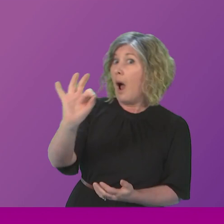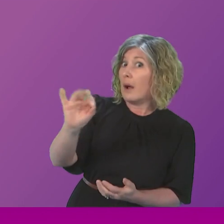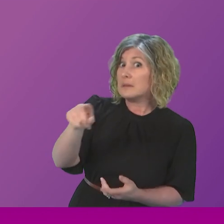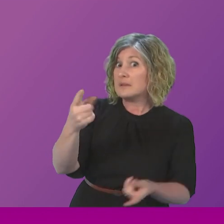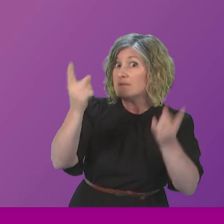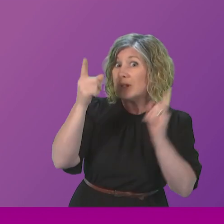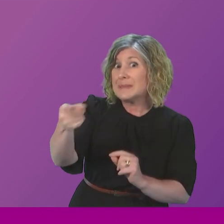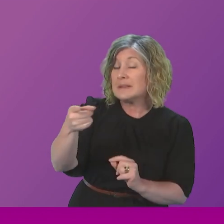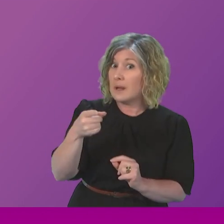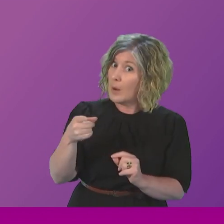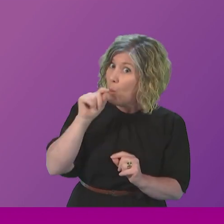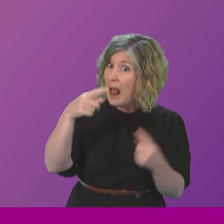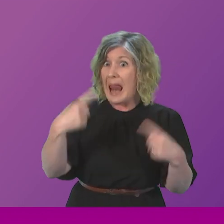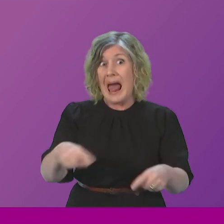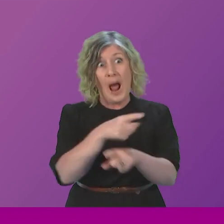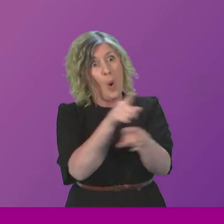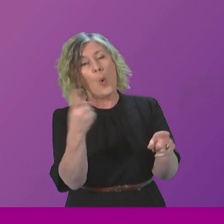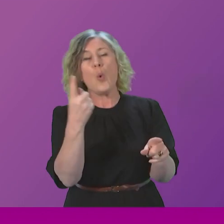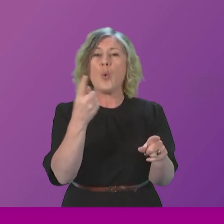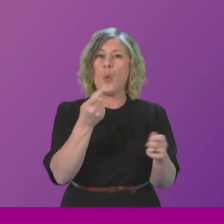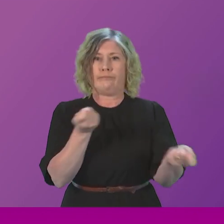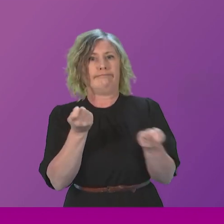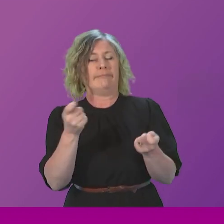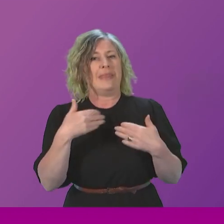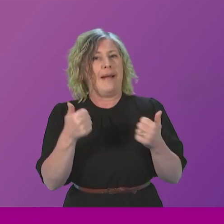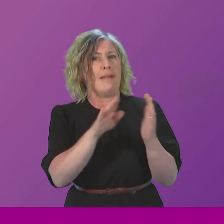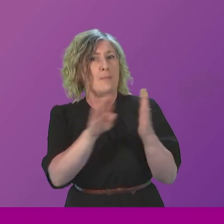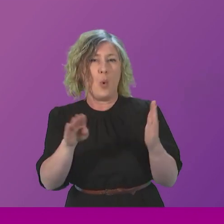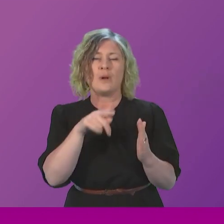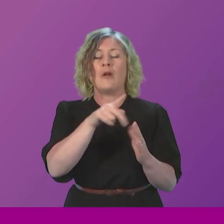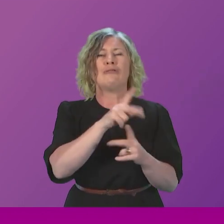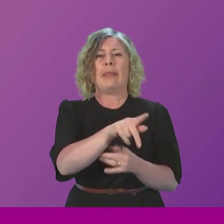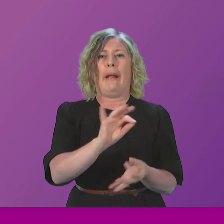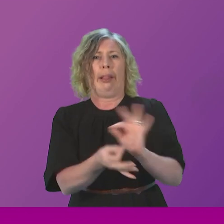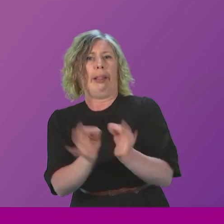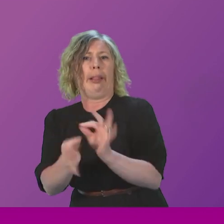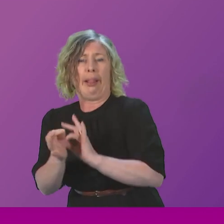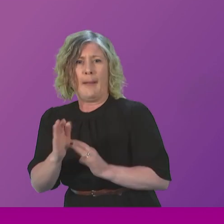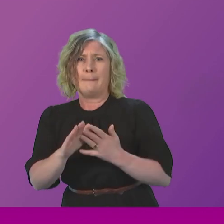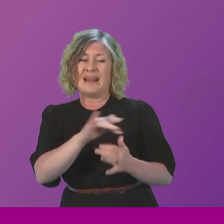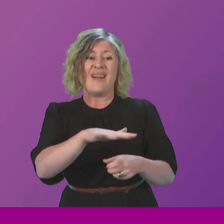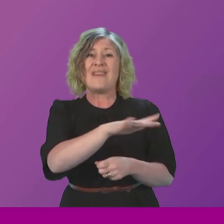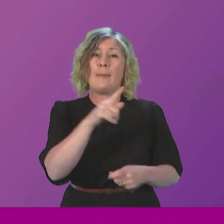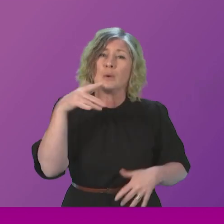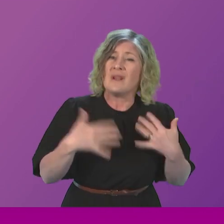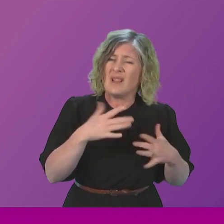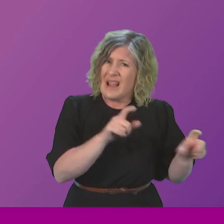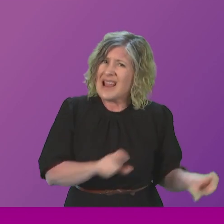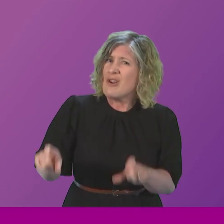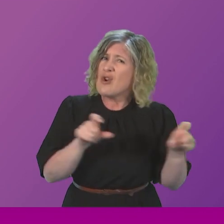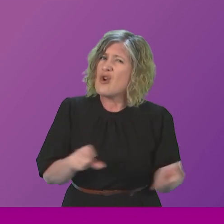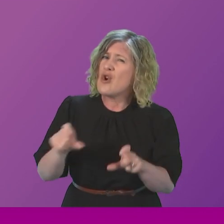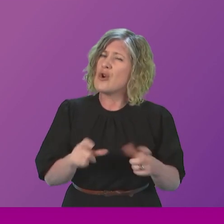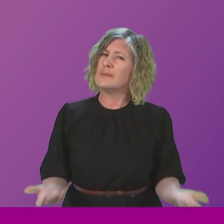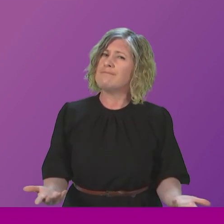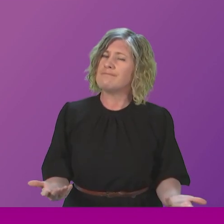of this health board to rewrite the facts and continue to prolong the agony for these families?' First Minister. First First